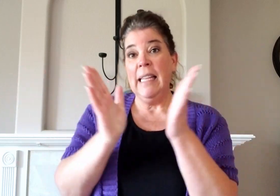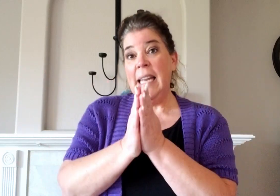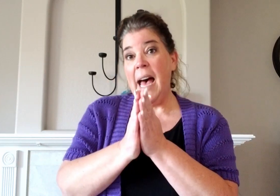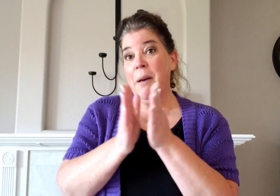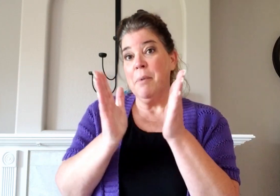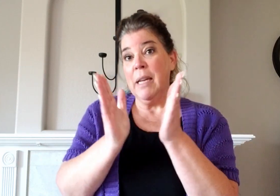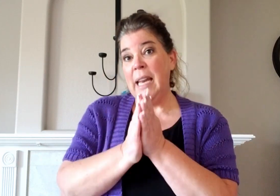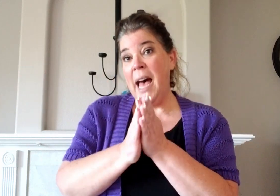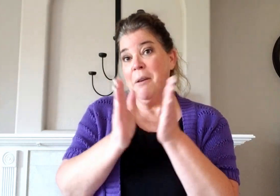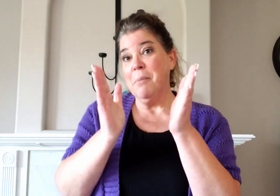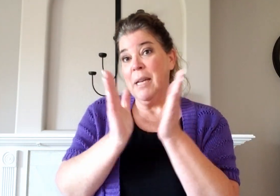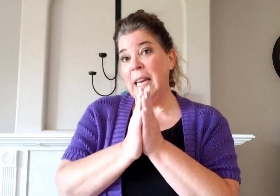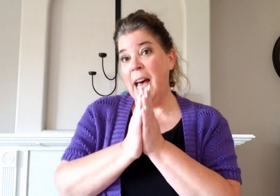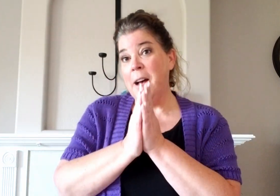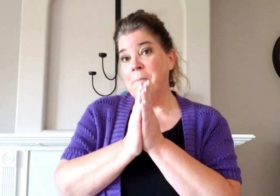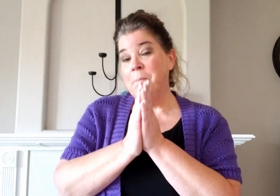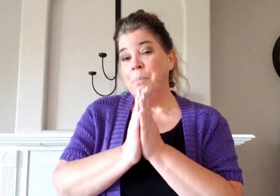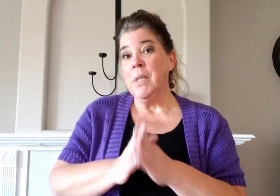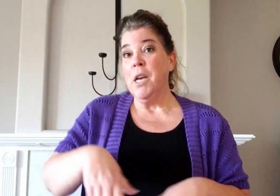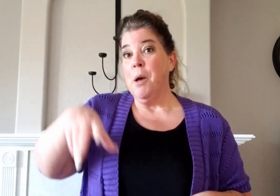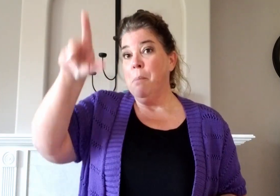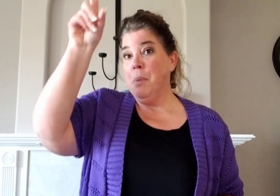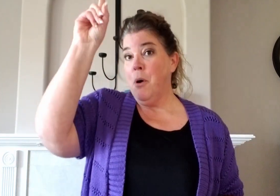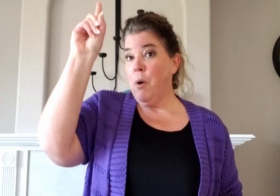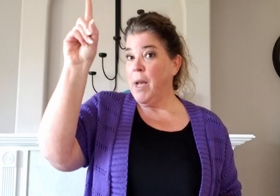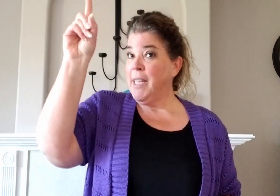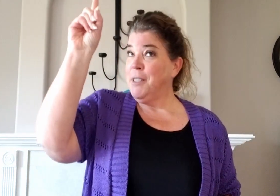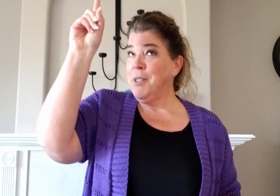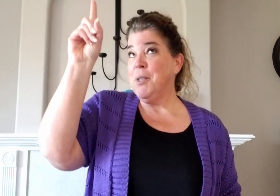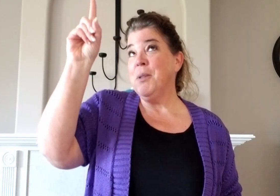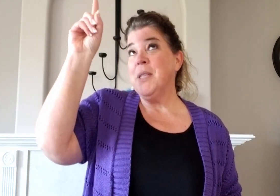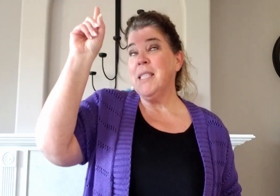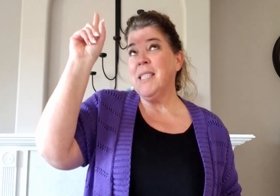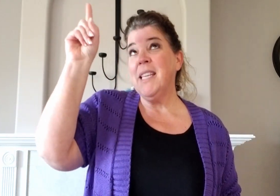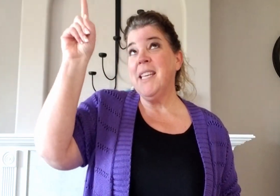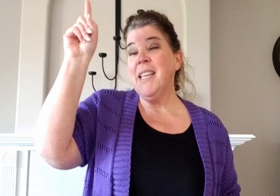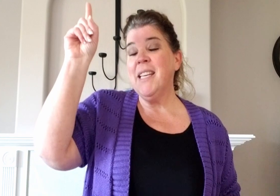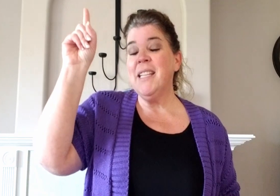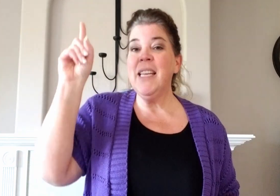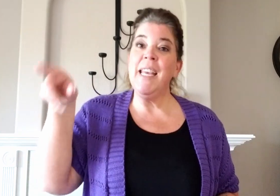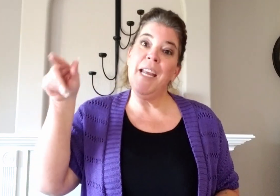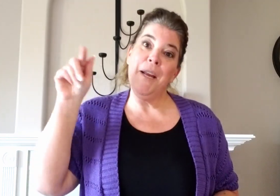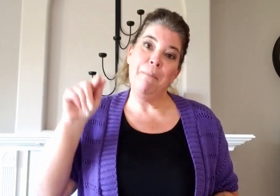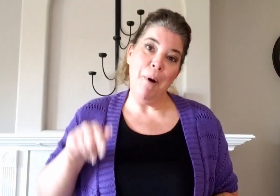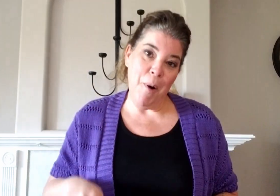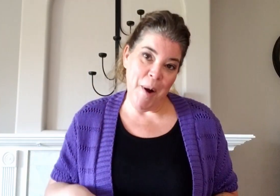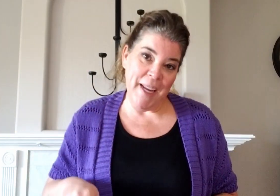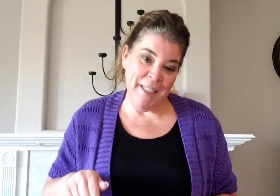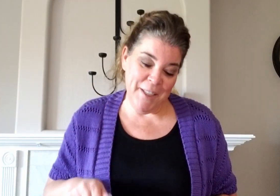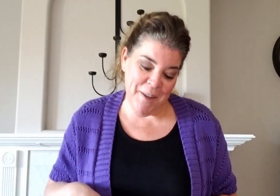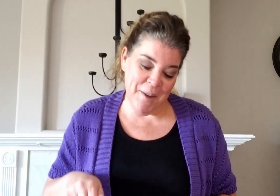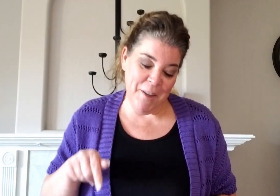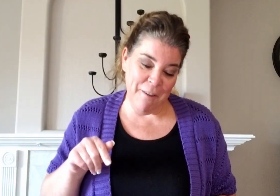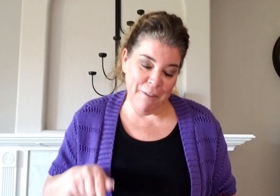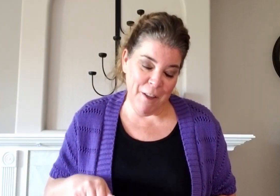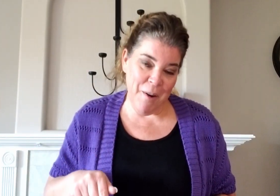clap, clap, clap, point to the ceiling, point to the floor,